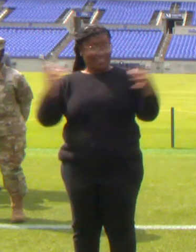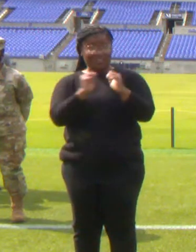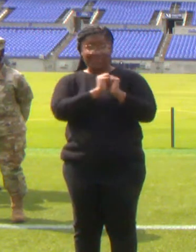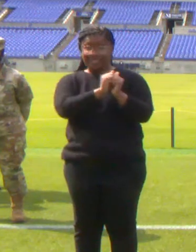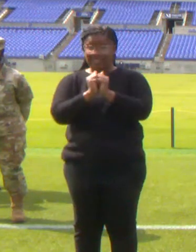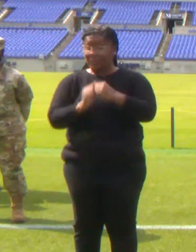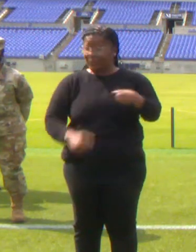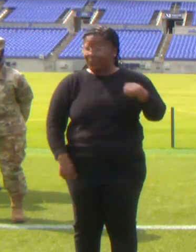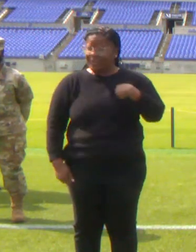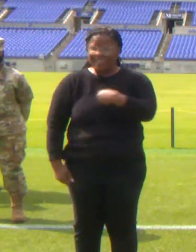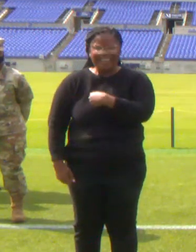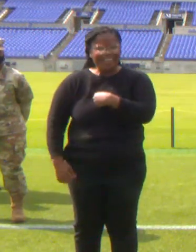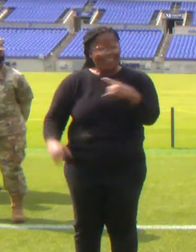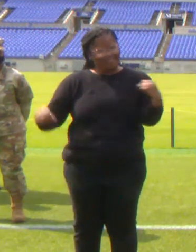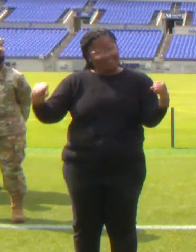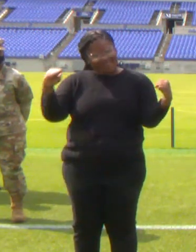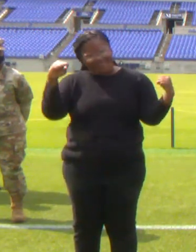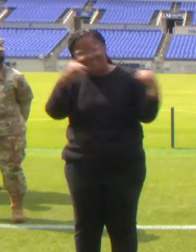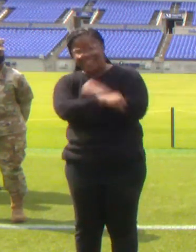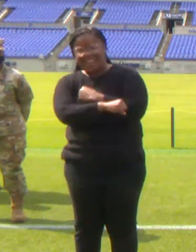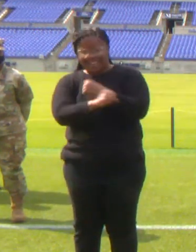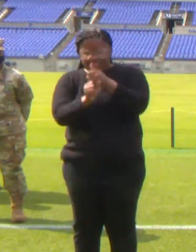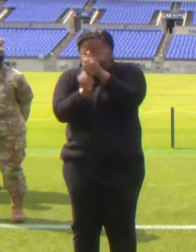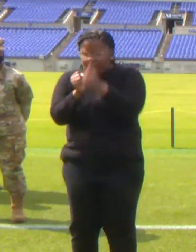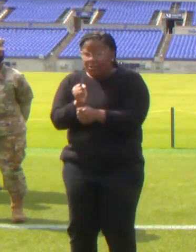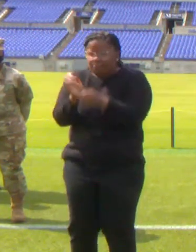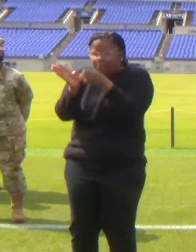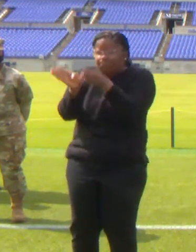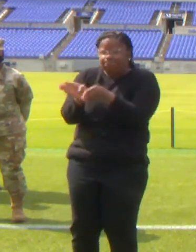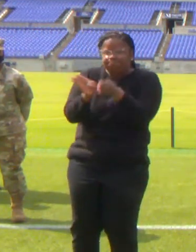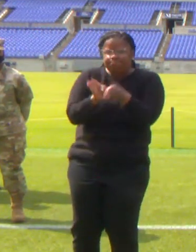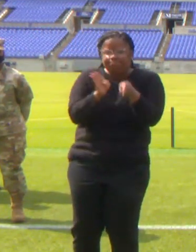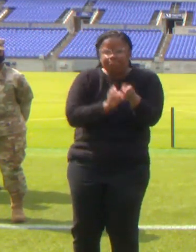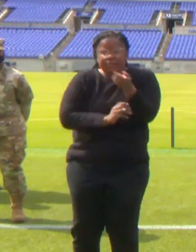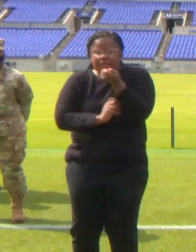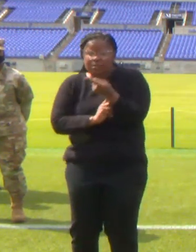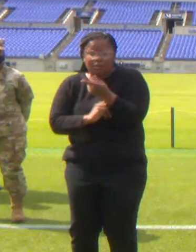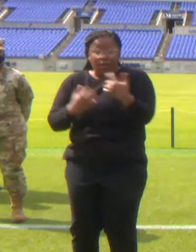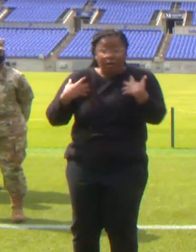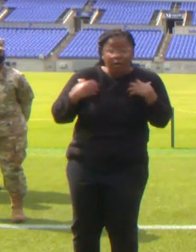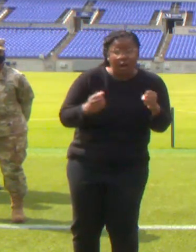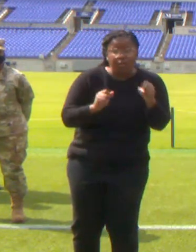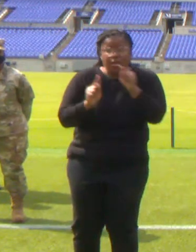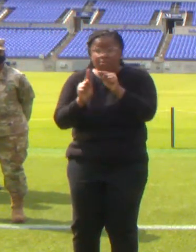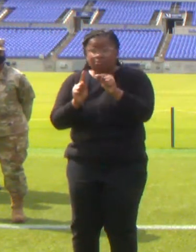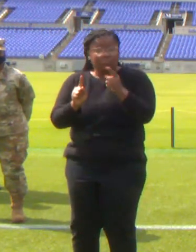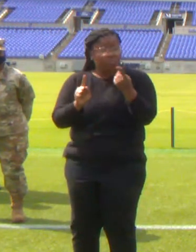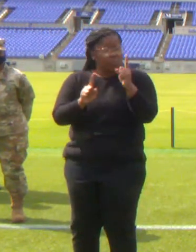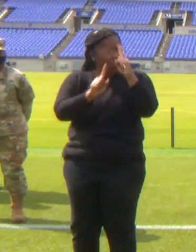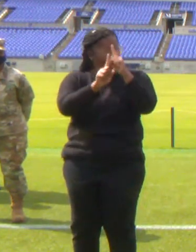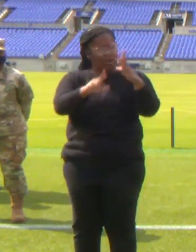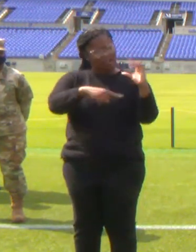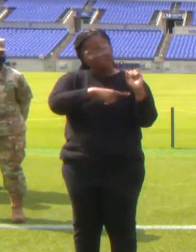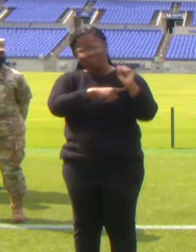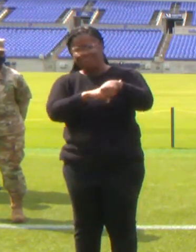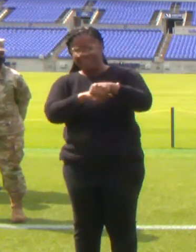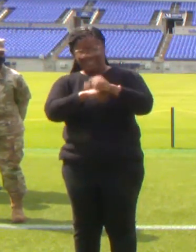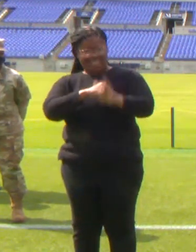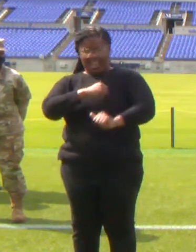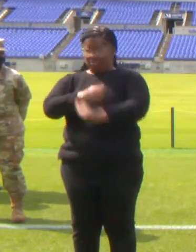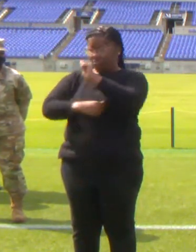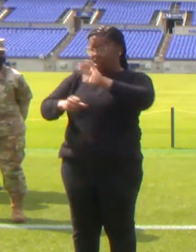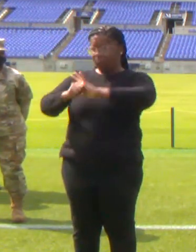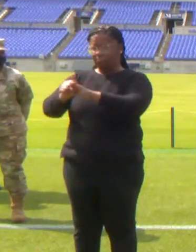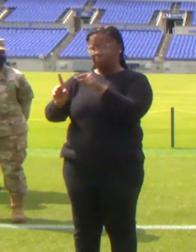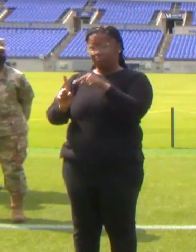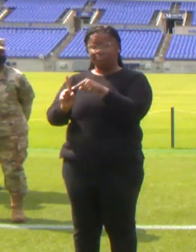ounce of strength and every resource at our disposal to defeat this threat. We stood up field